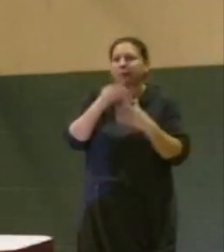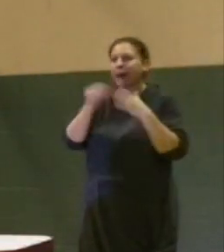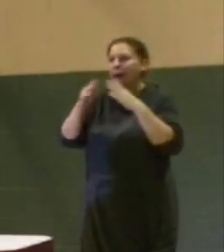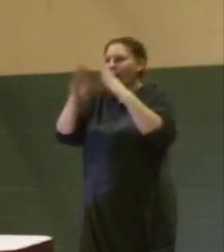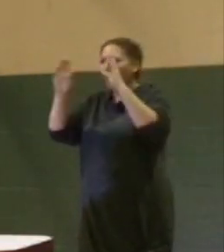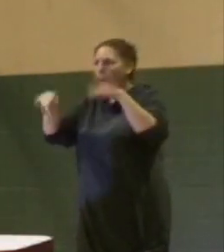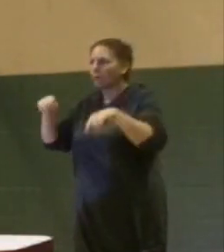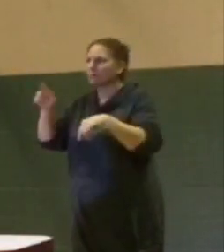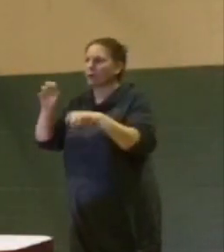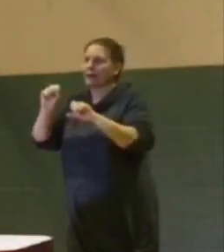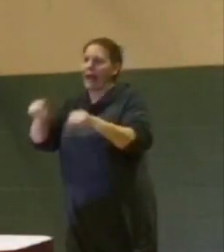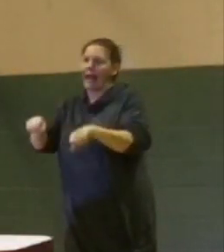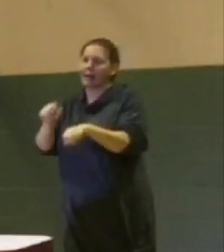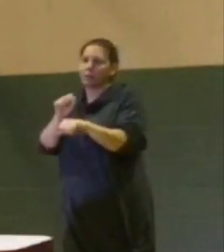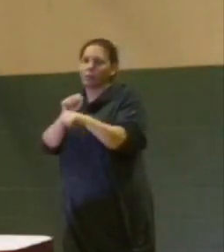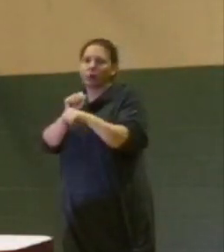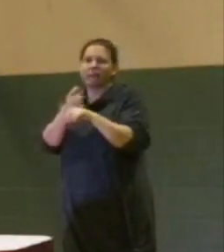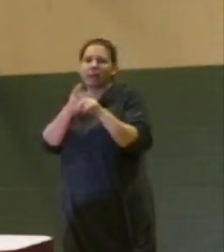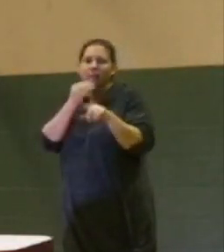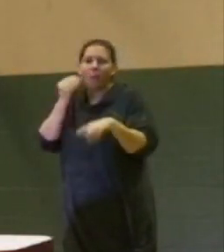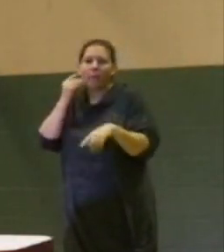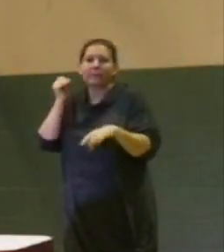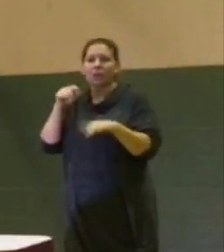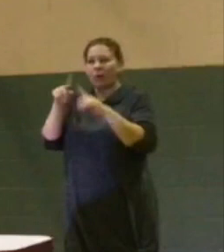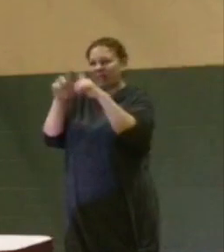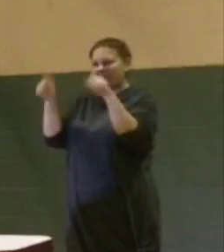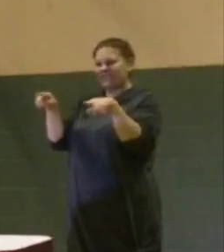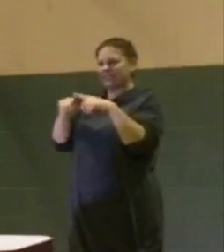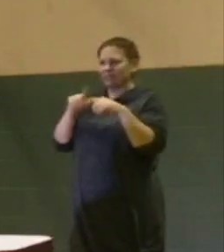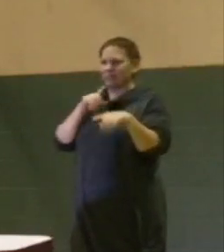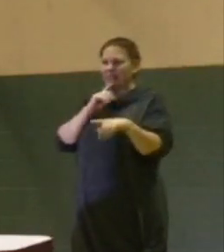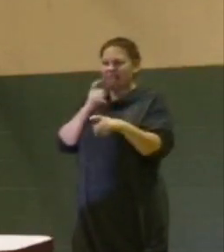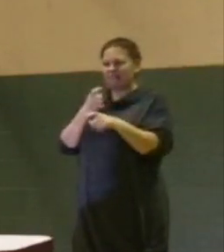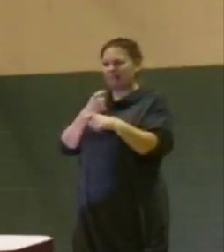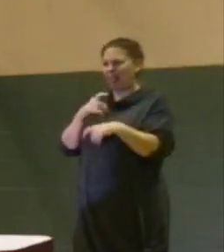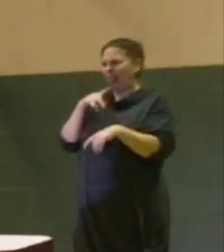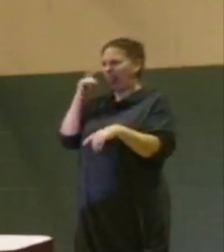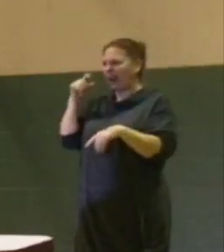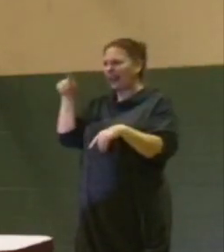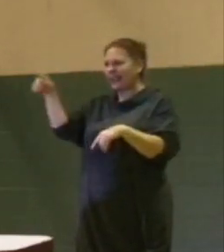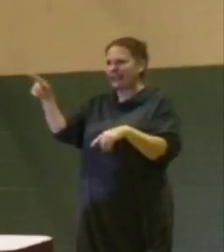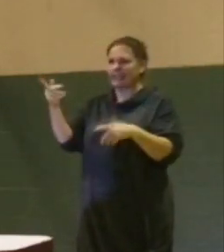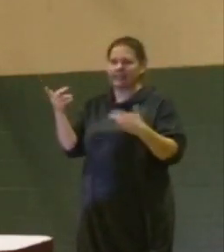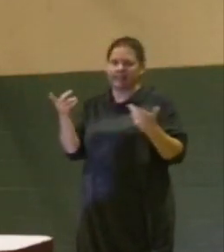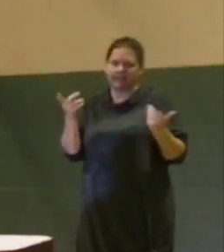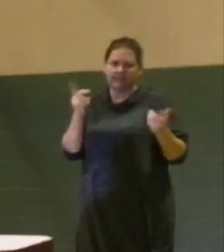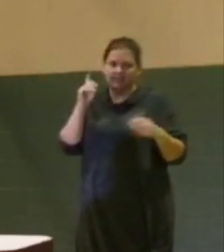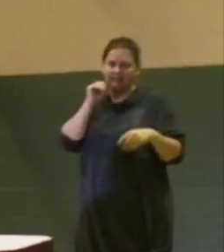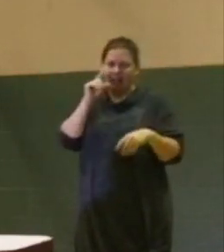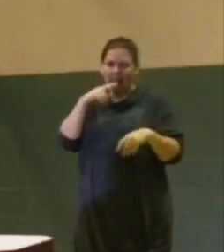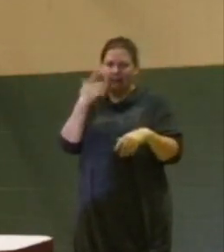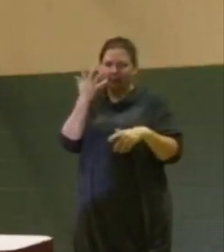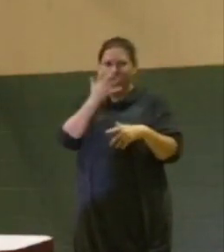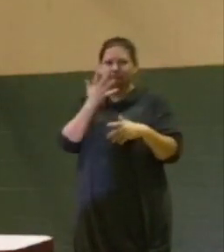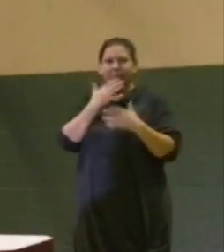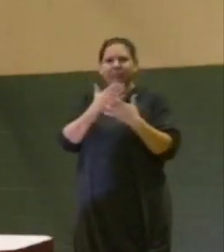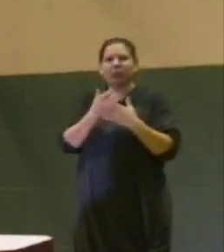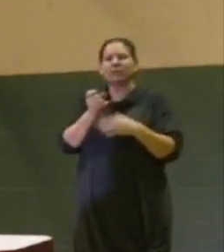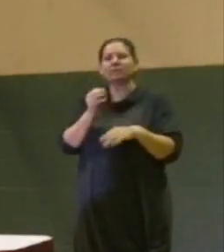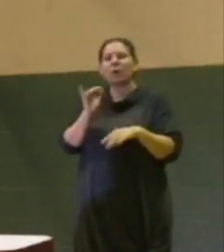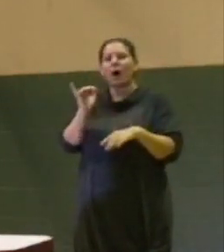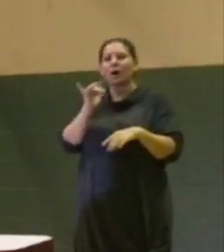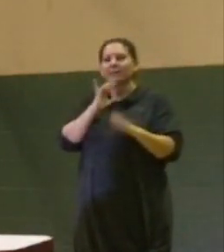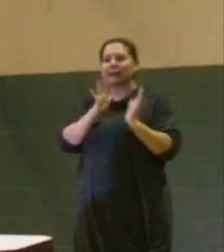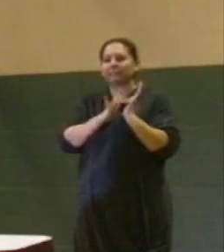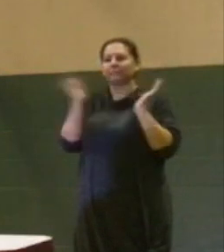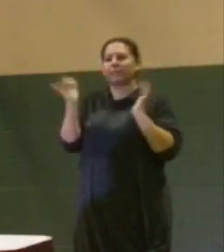-rich schemes. These signs are not only an eyesore contributing to blight, but they take advantage of the ill-informed and